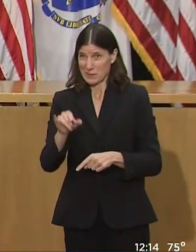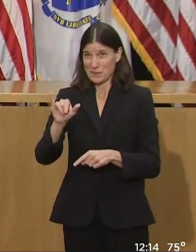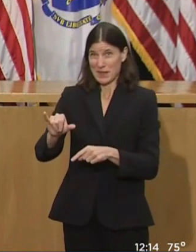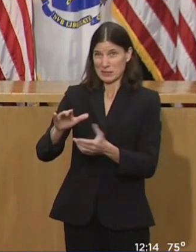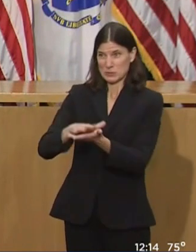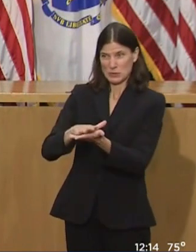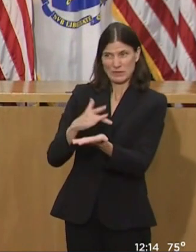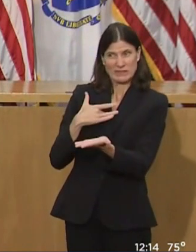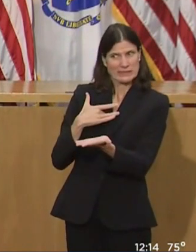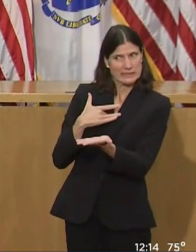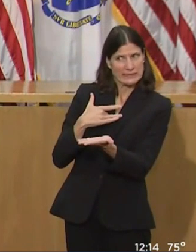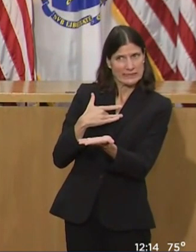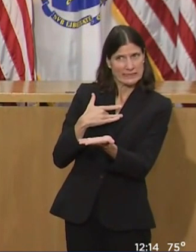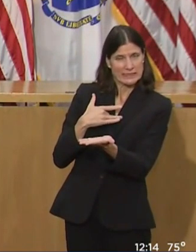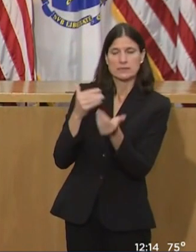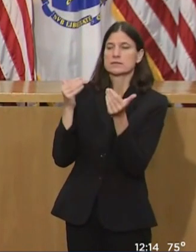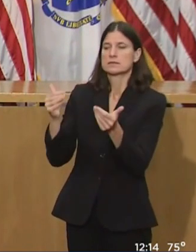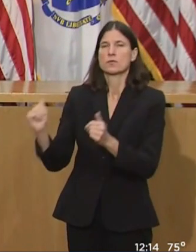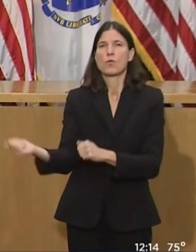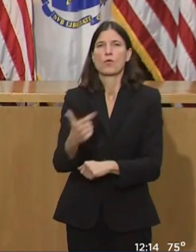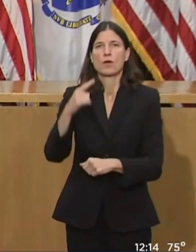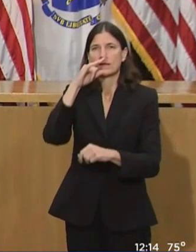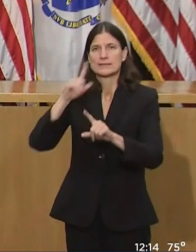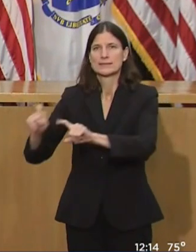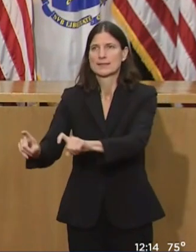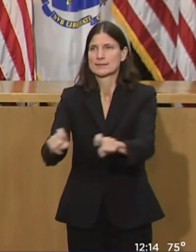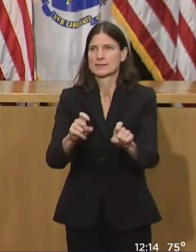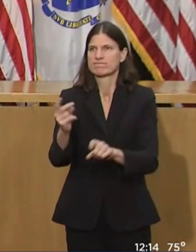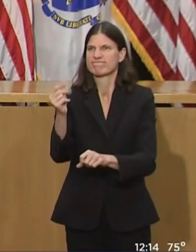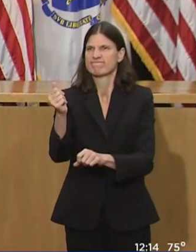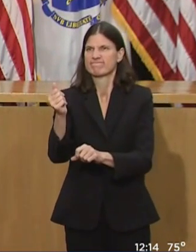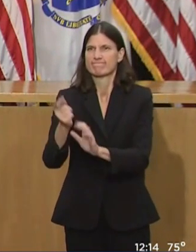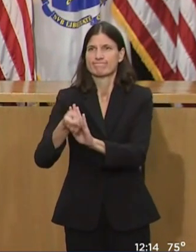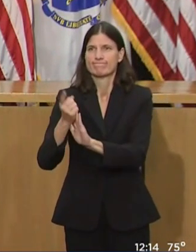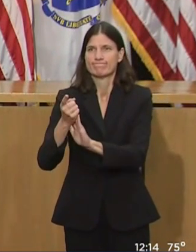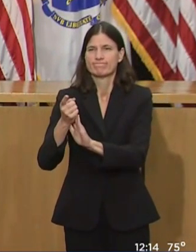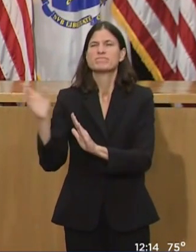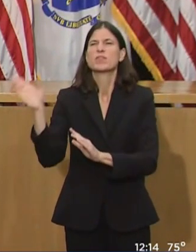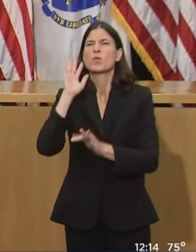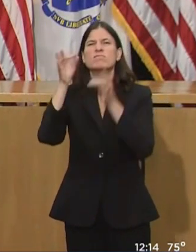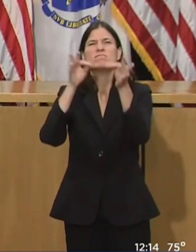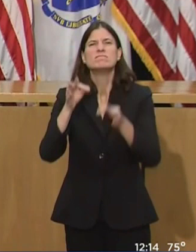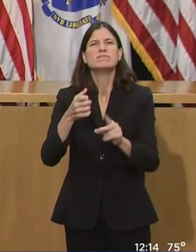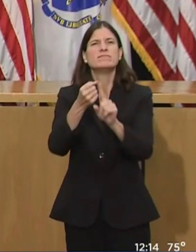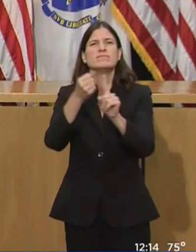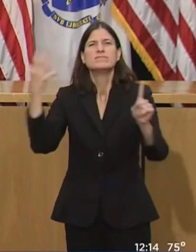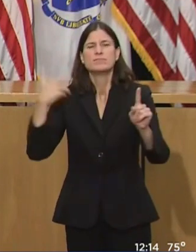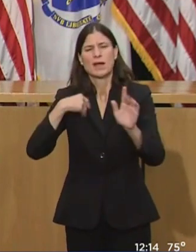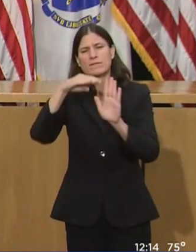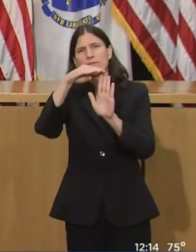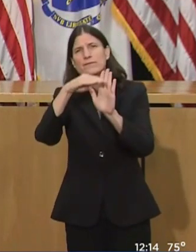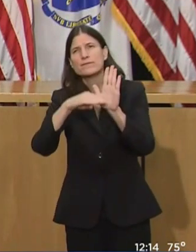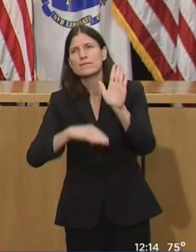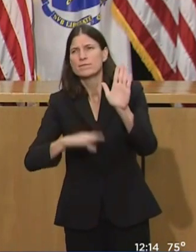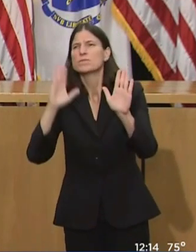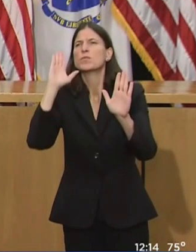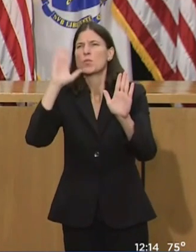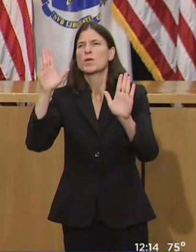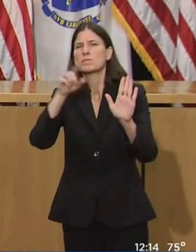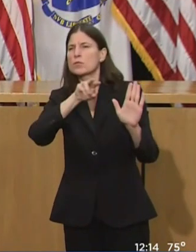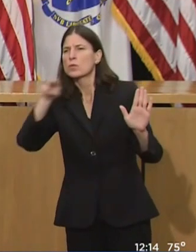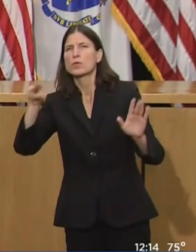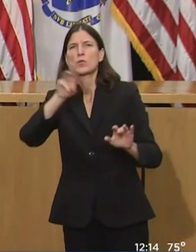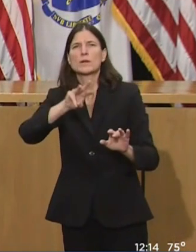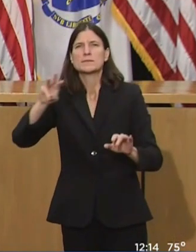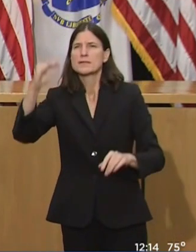and secondary education will put out detailed guidance in the coming weeks around how this process will work on the ground. The